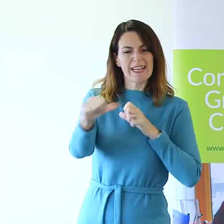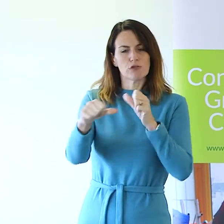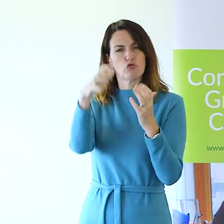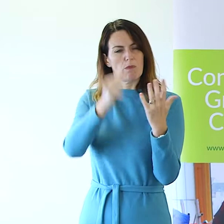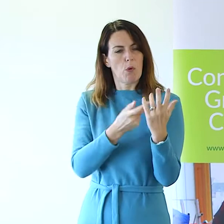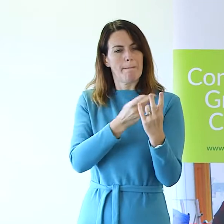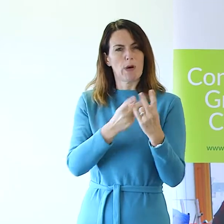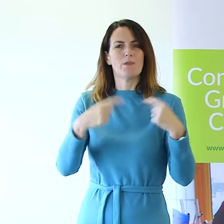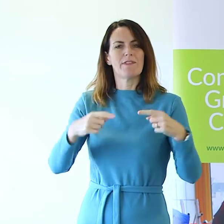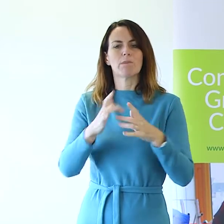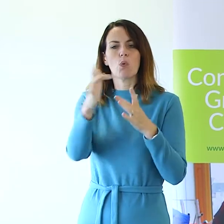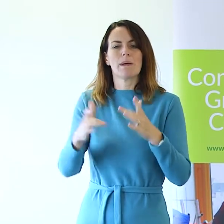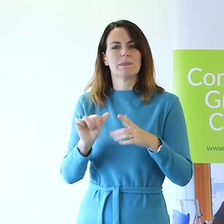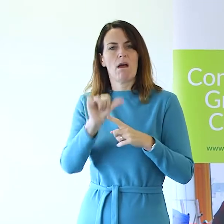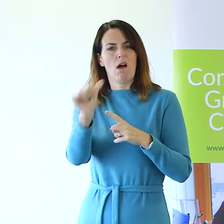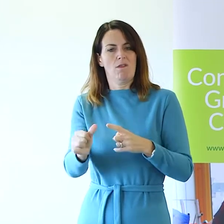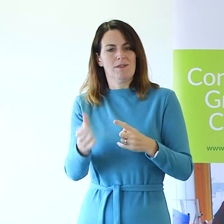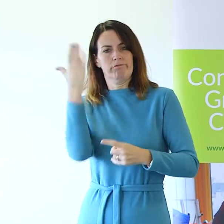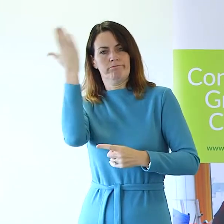on the website after today.